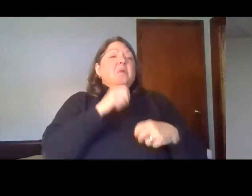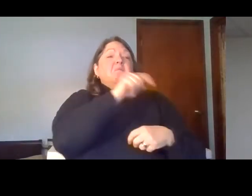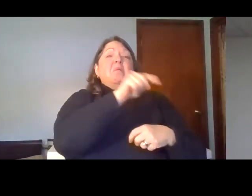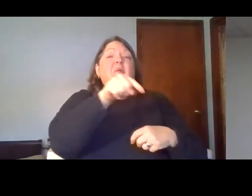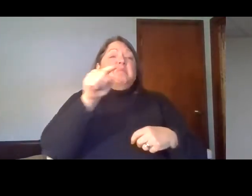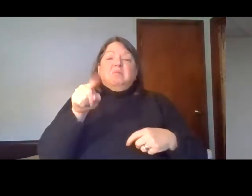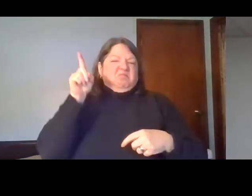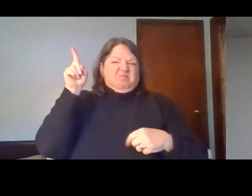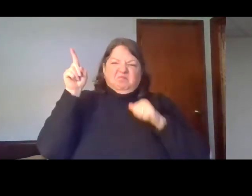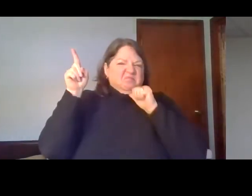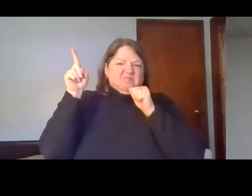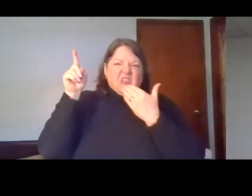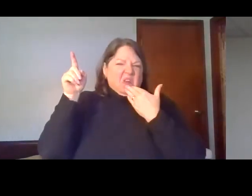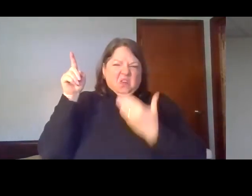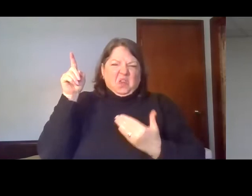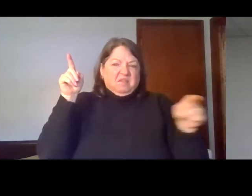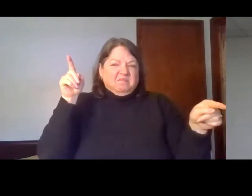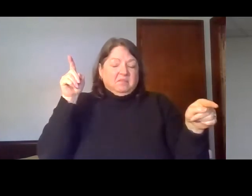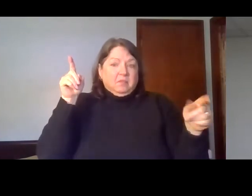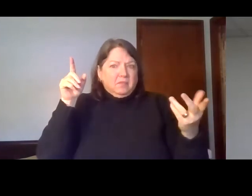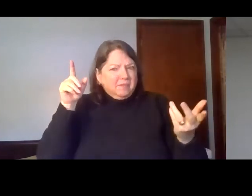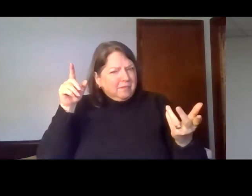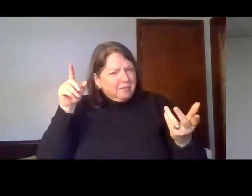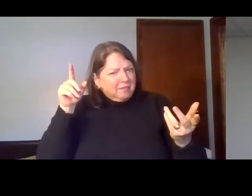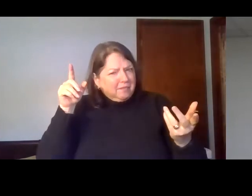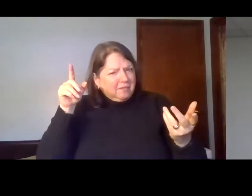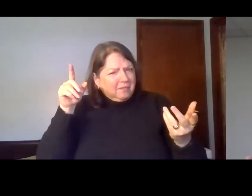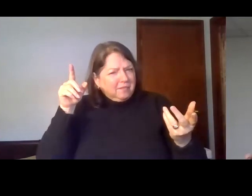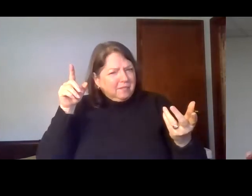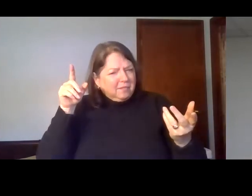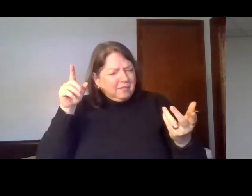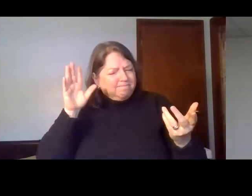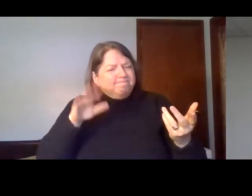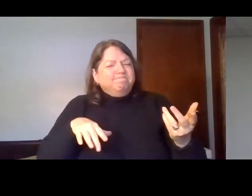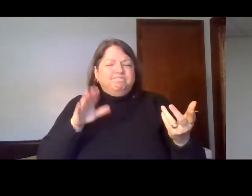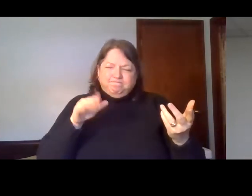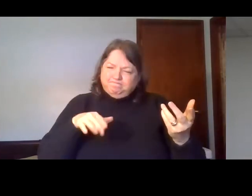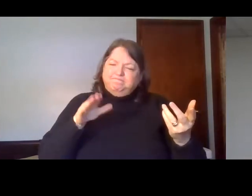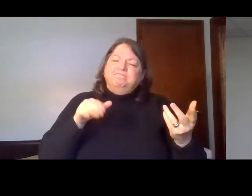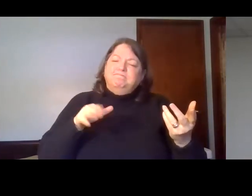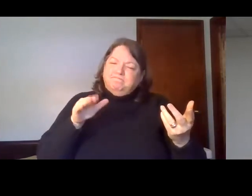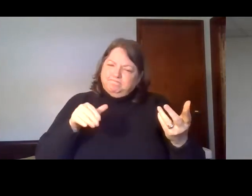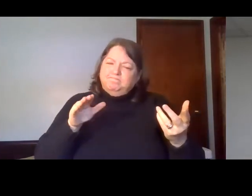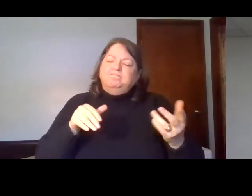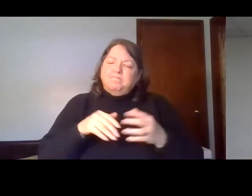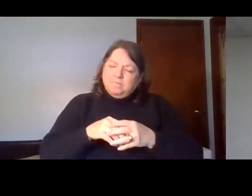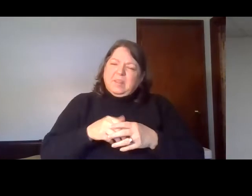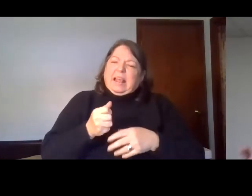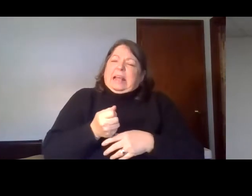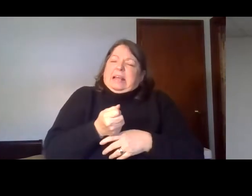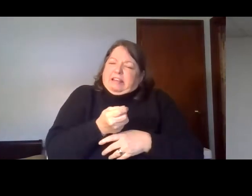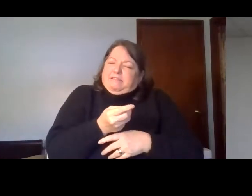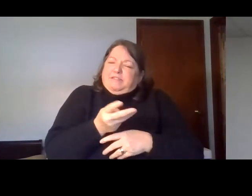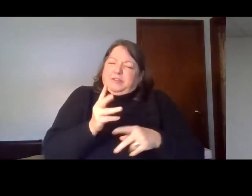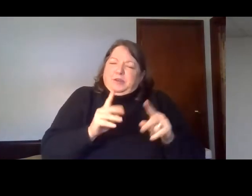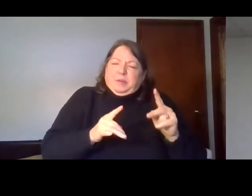pain? How could he be good? And you see, some people will conclude with that, that he's